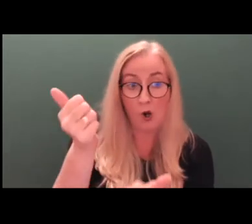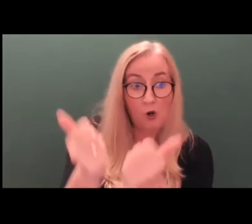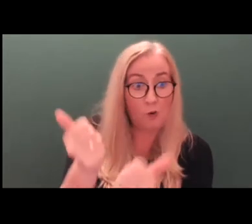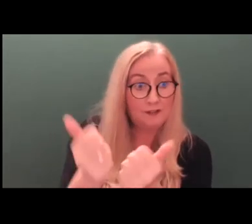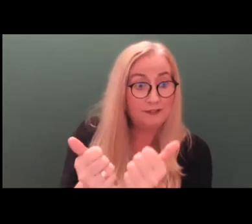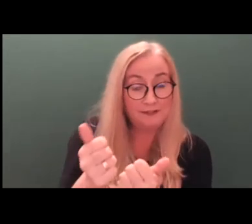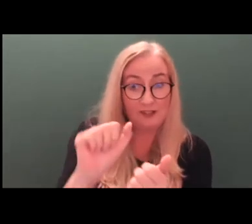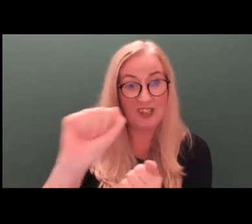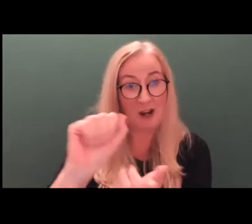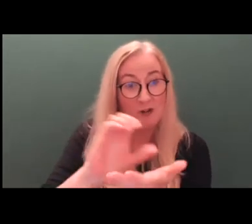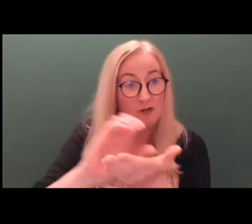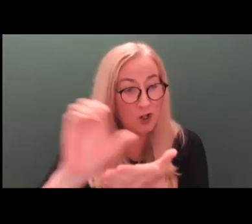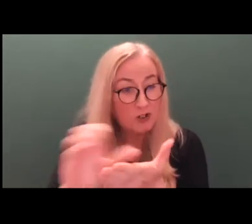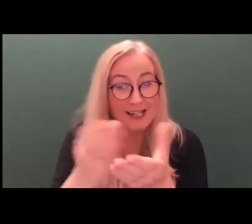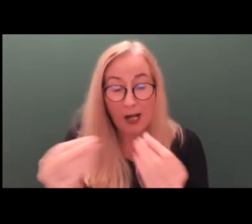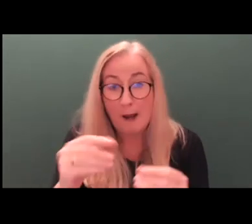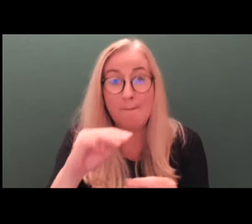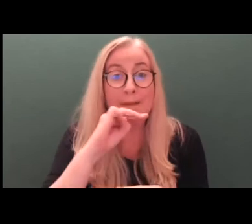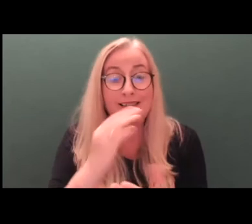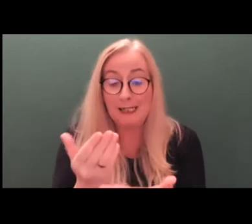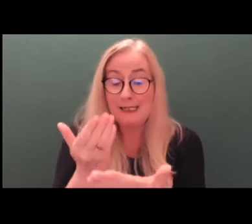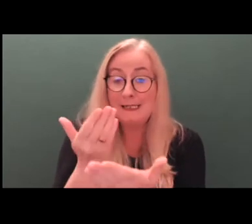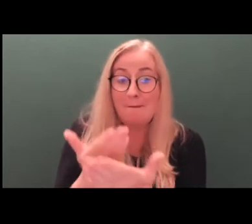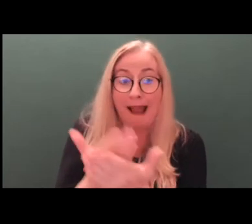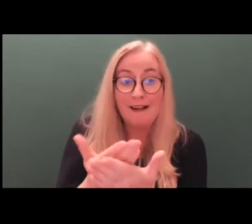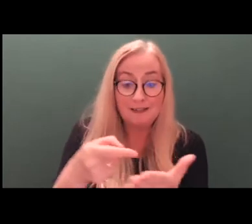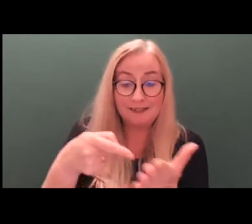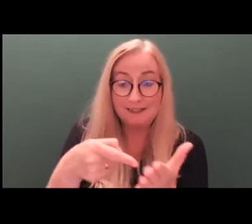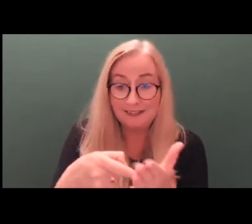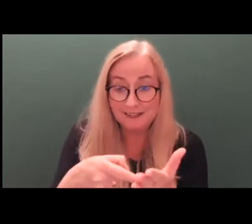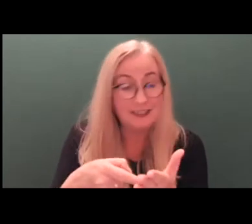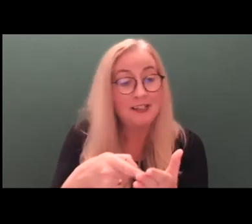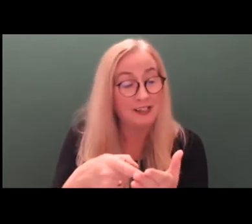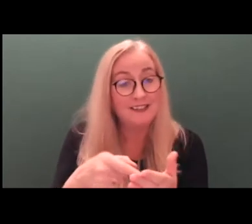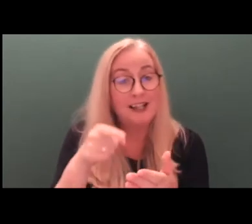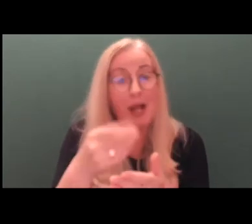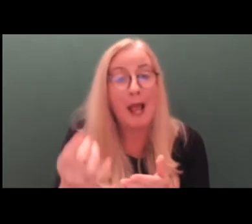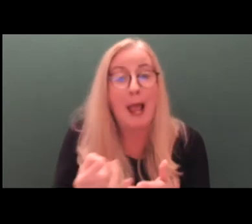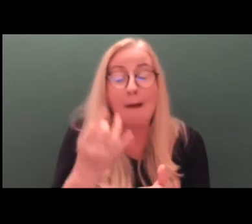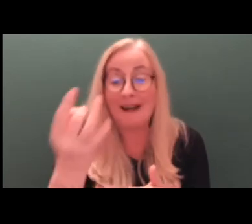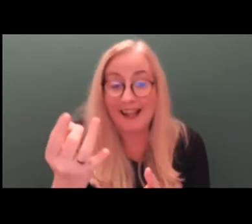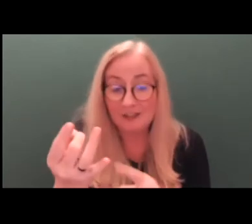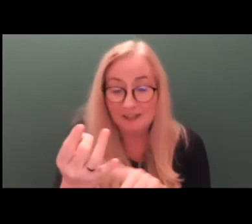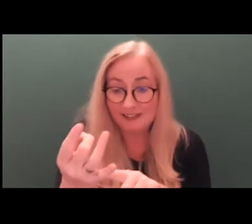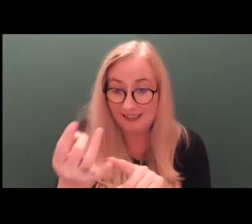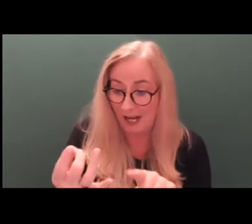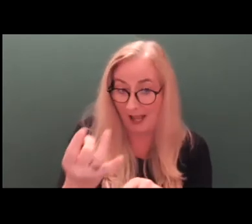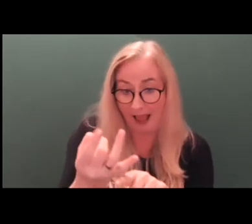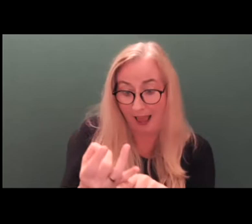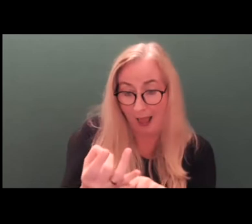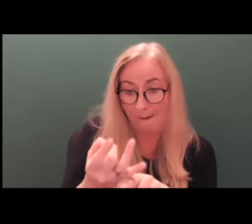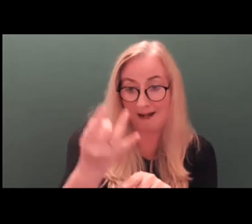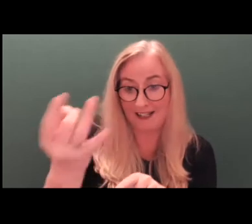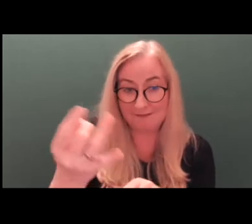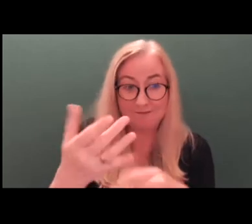That demand is mostly generated by applicants with applications which involve, for